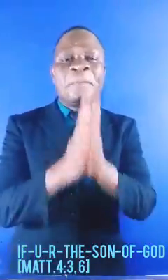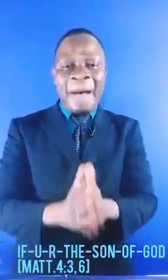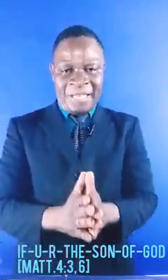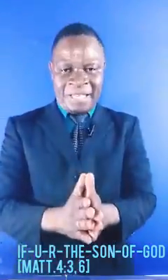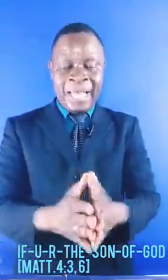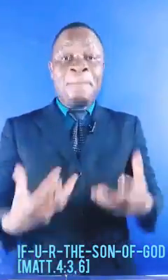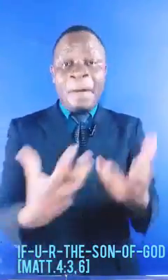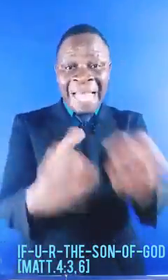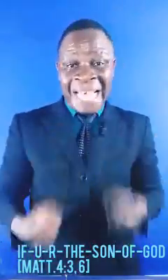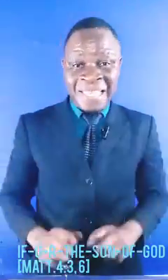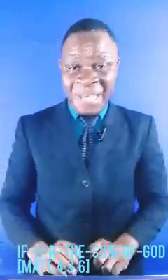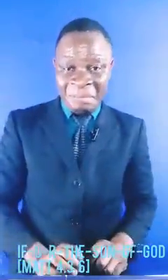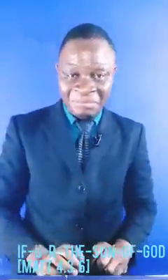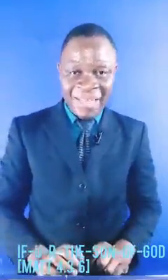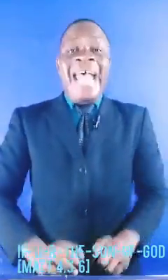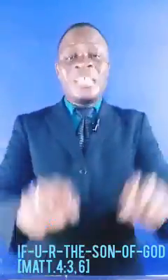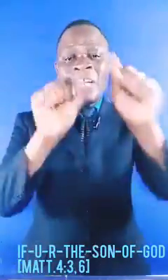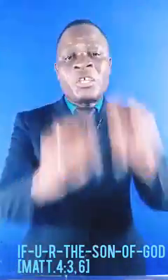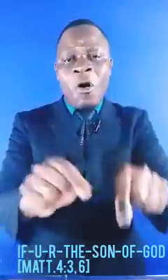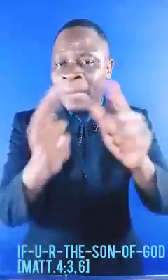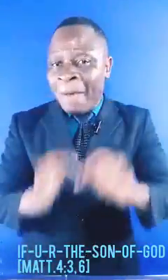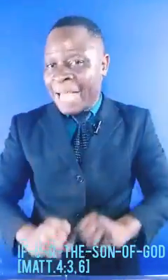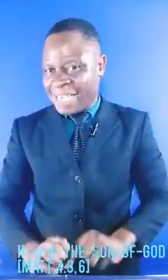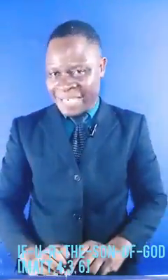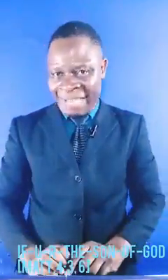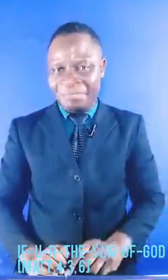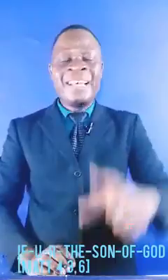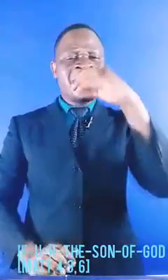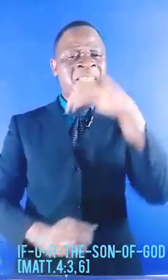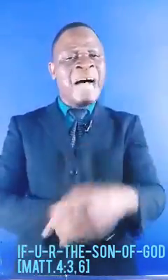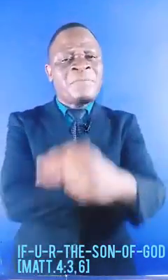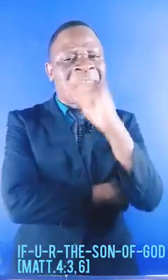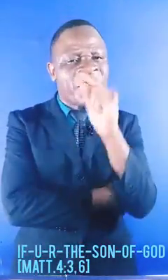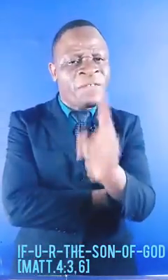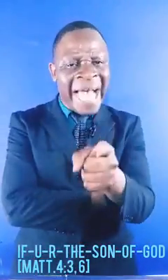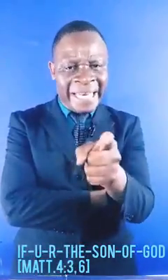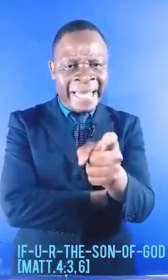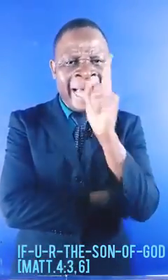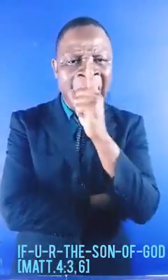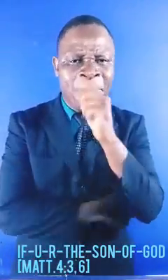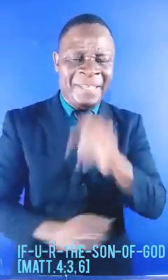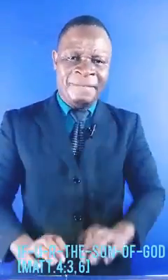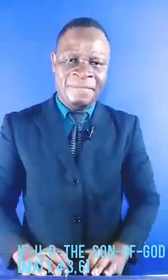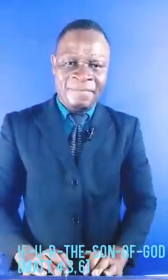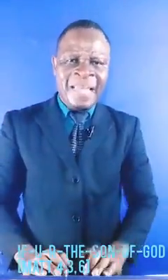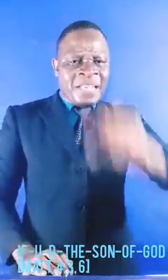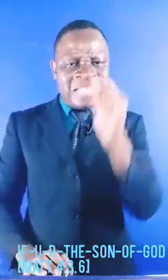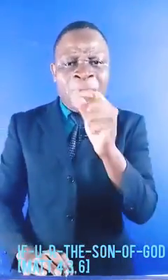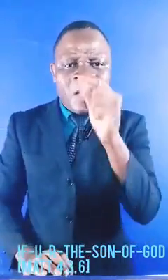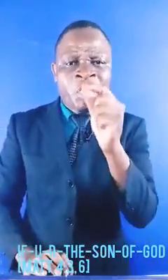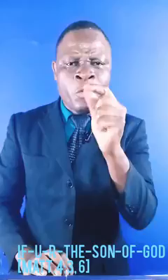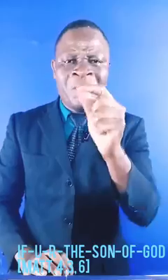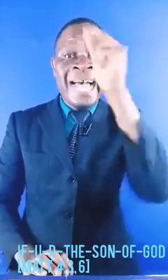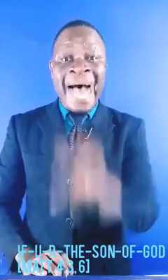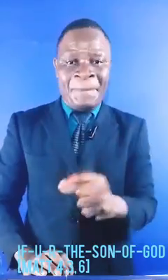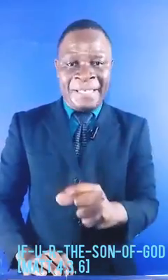the Baptist baptized him. And when John baptized him, something divine happened. Something huge happened,